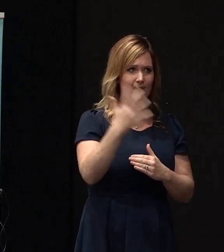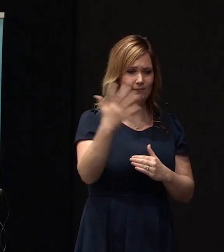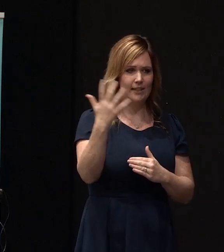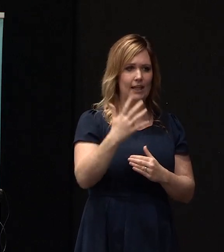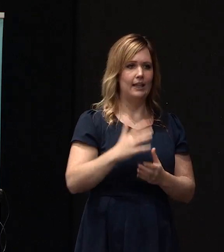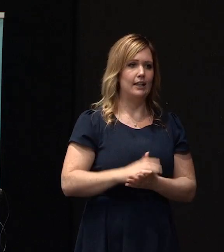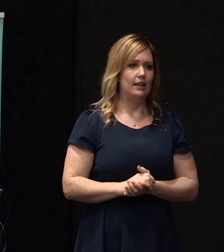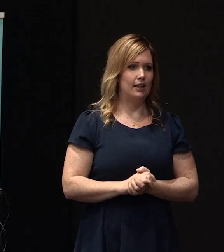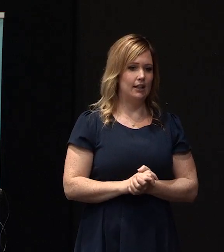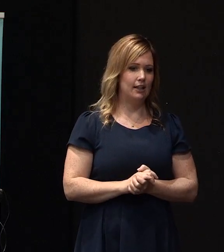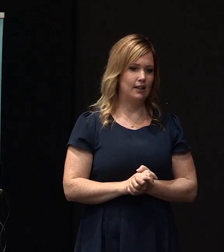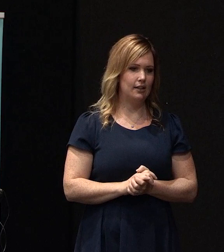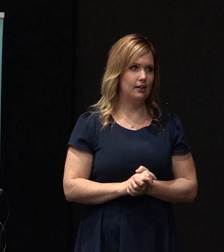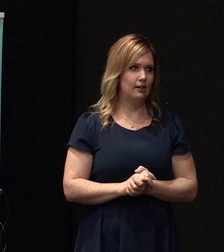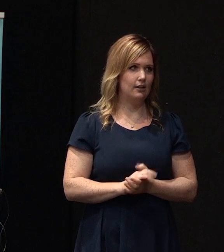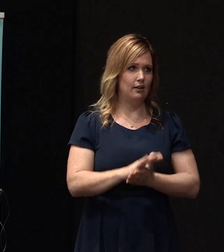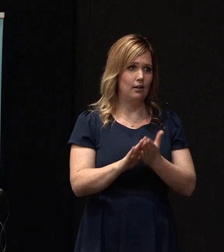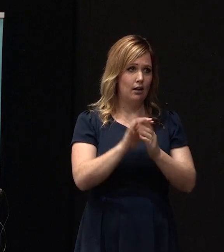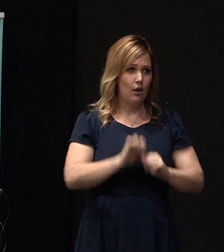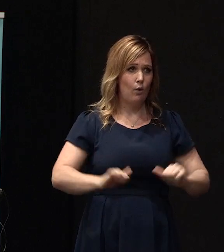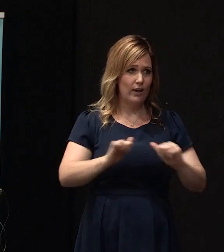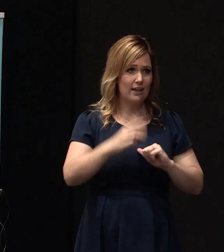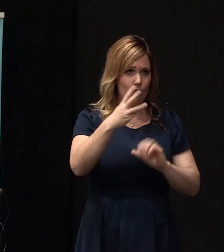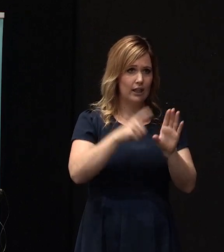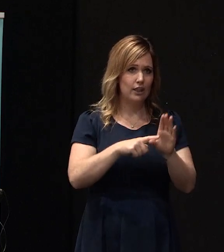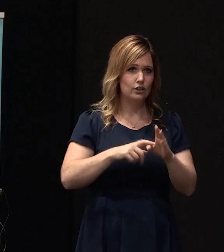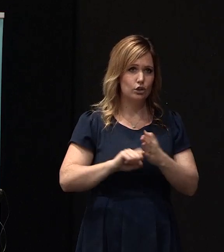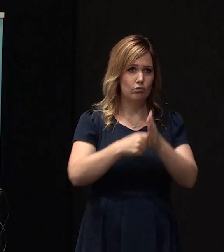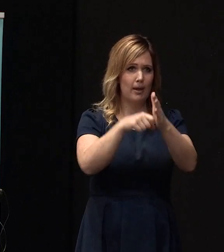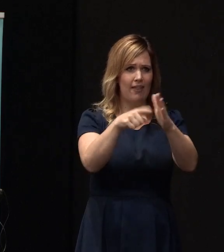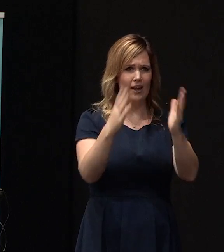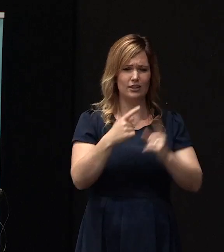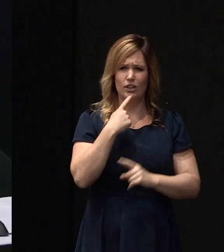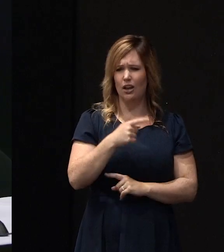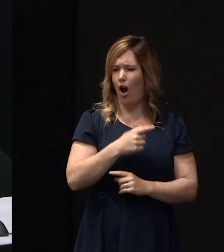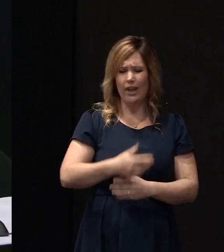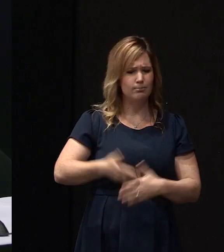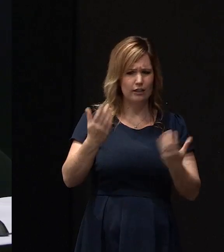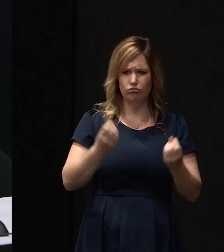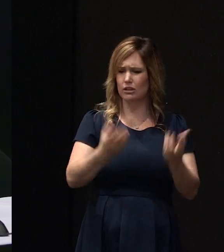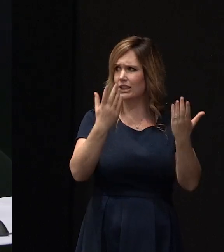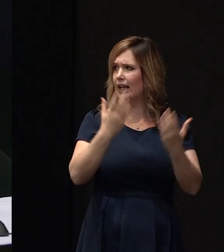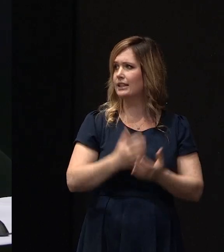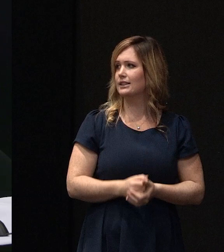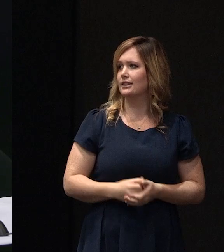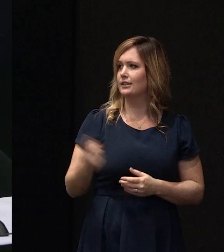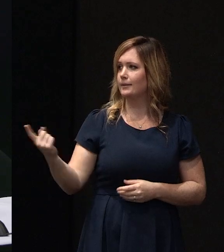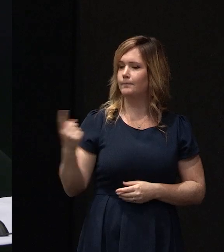2015, which was then three years away, to repair it. And I said, that's bloody ridiculous. Well, that certainly would be worthwhile